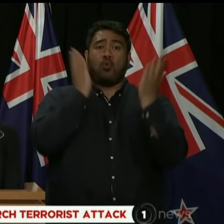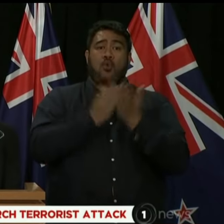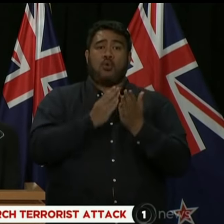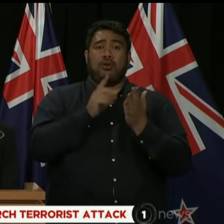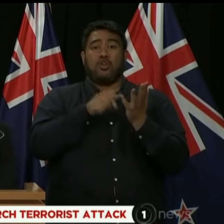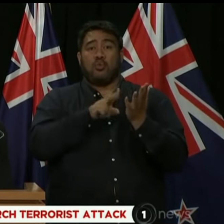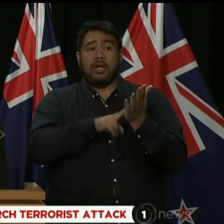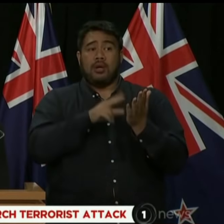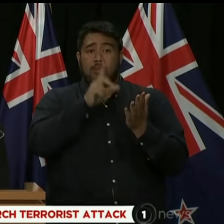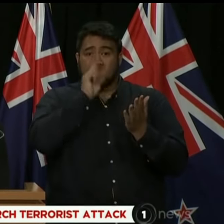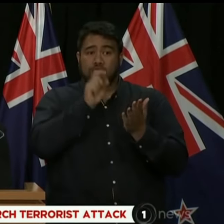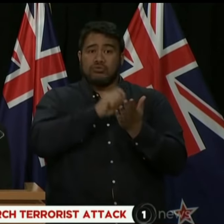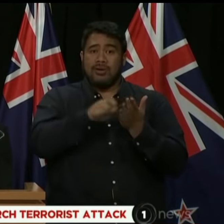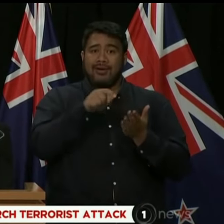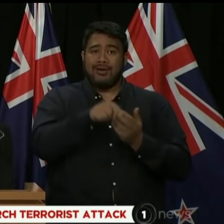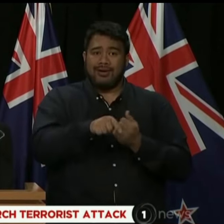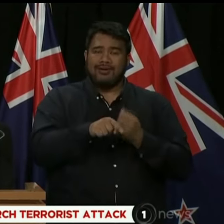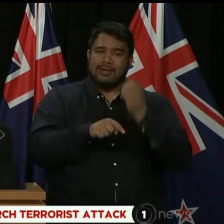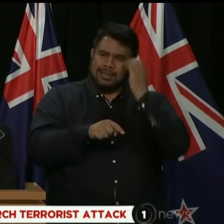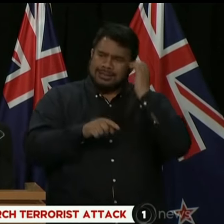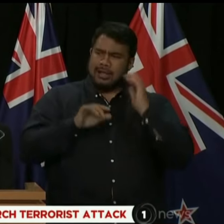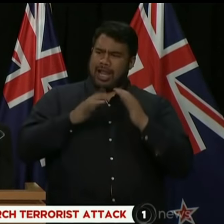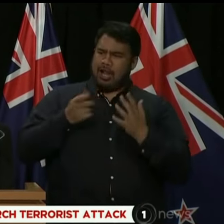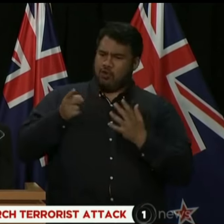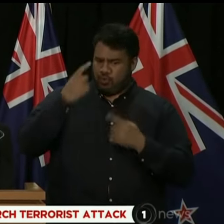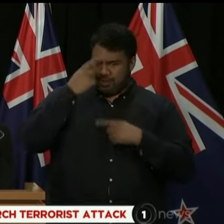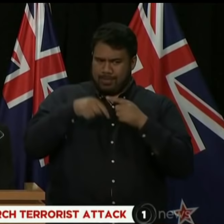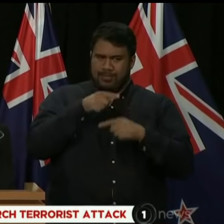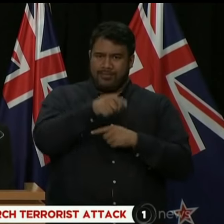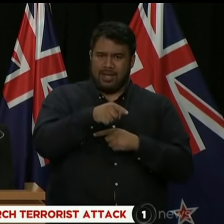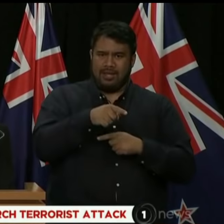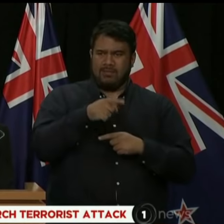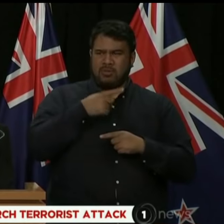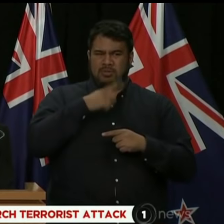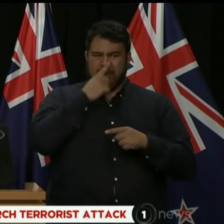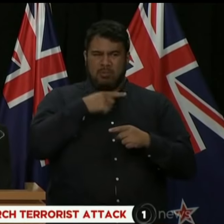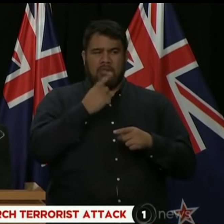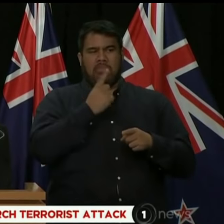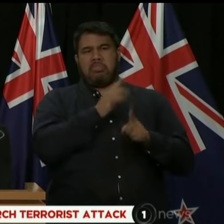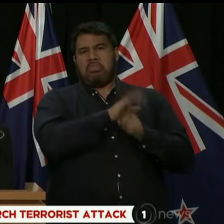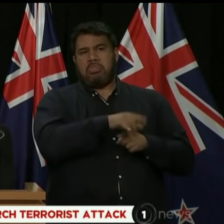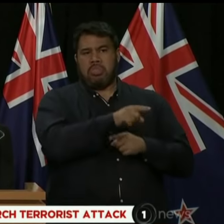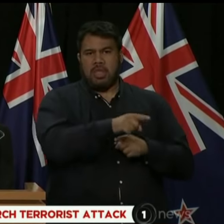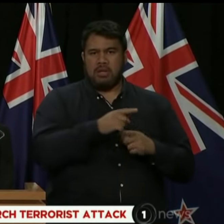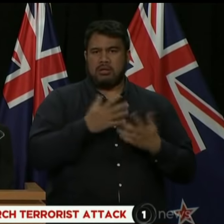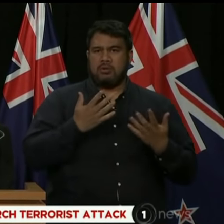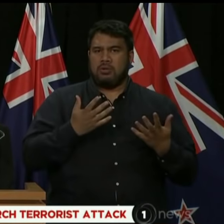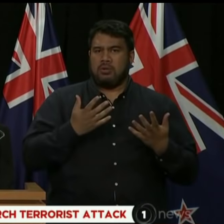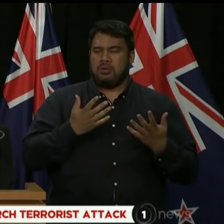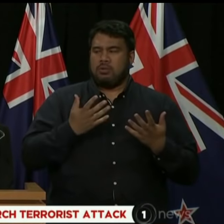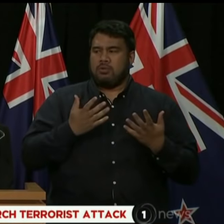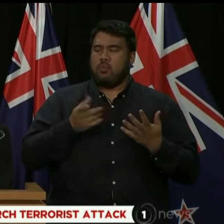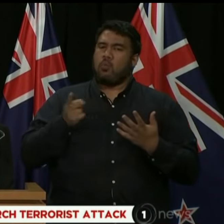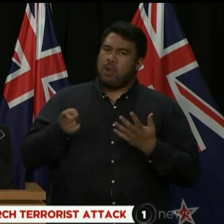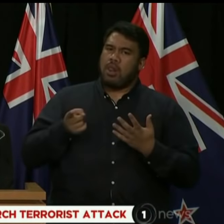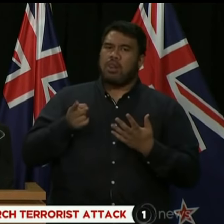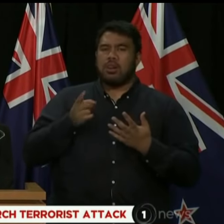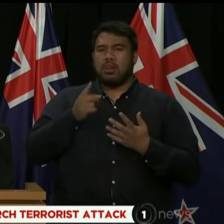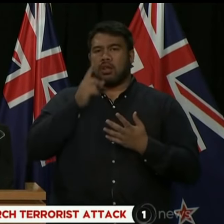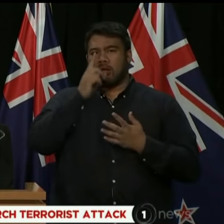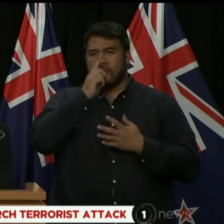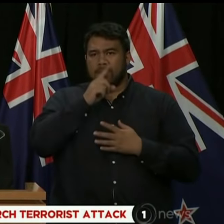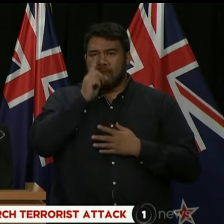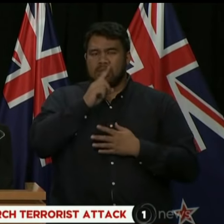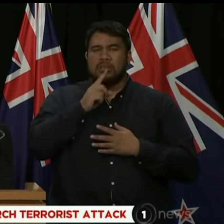I have always been concerned about that kind of rhetoric. But everyone should be. Rhetoric